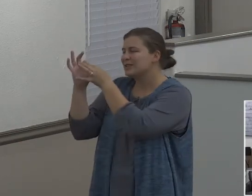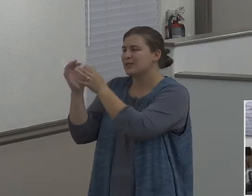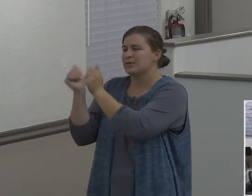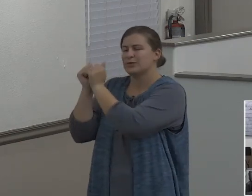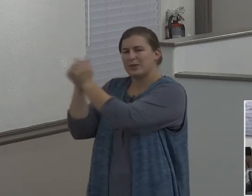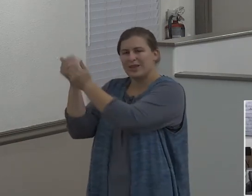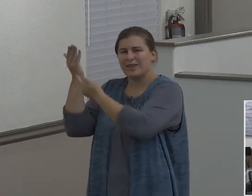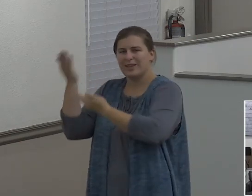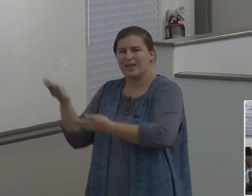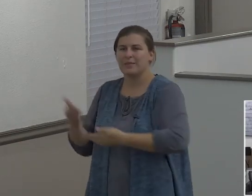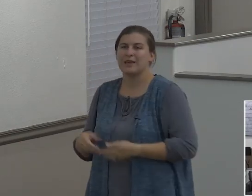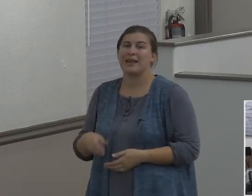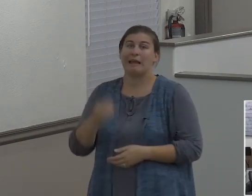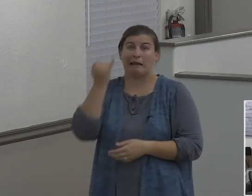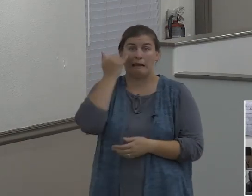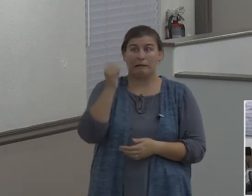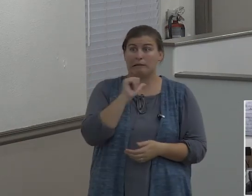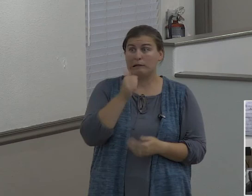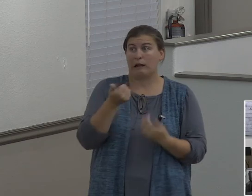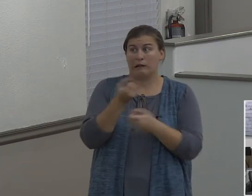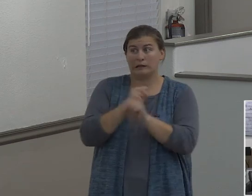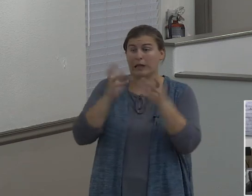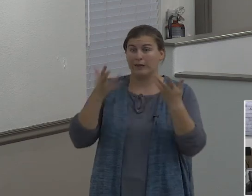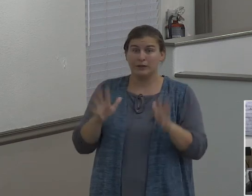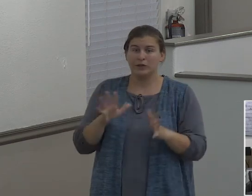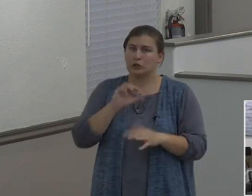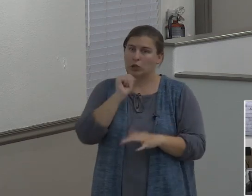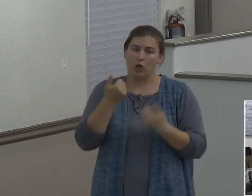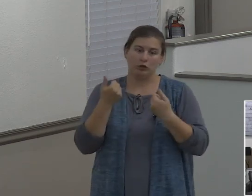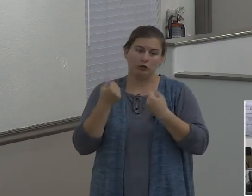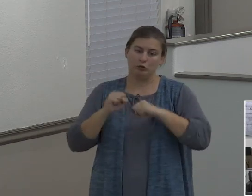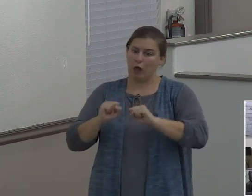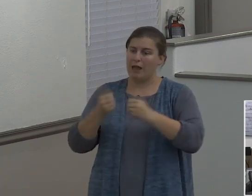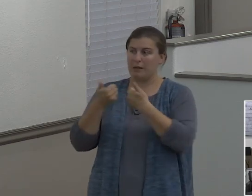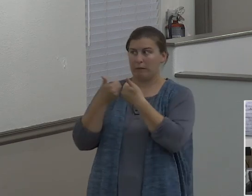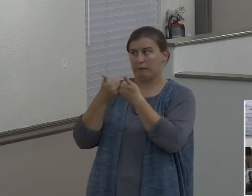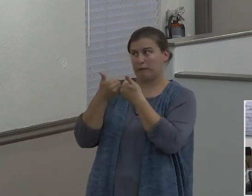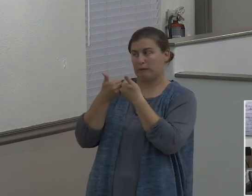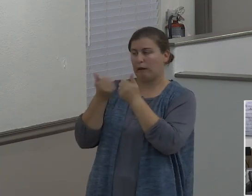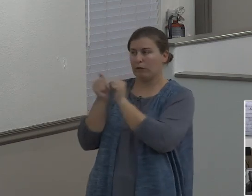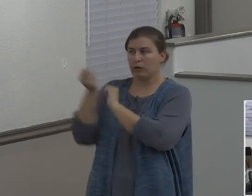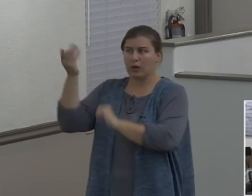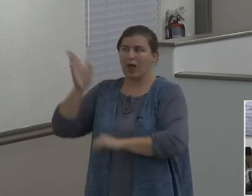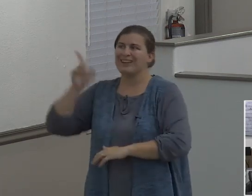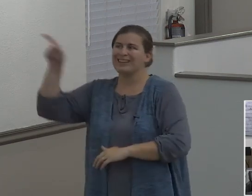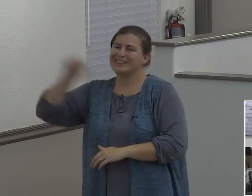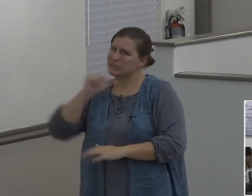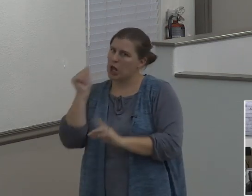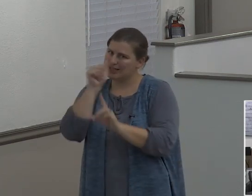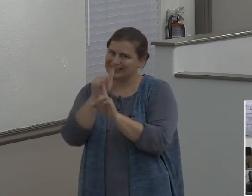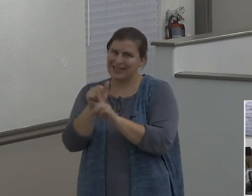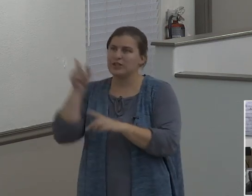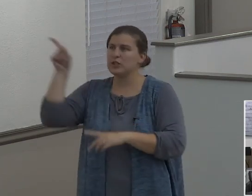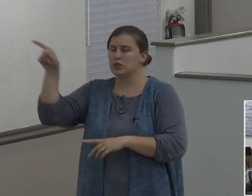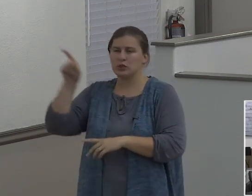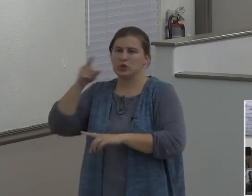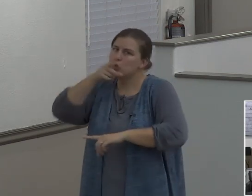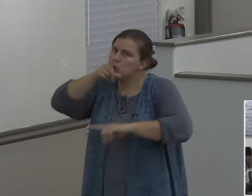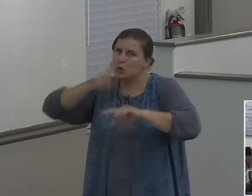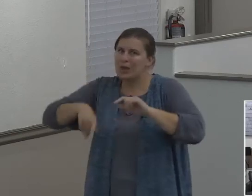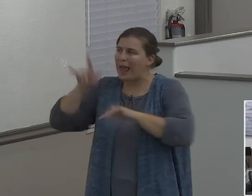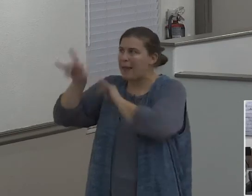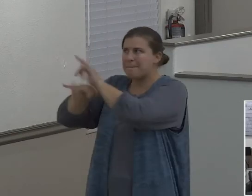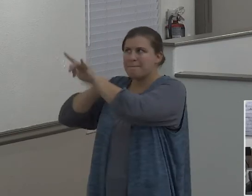truly saved, don't try to play games with the Lord. He is not deceived. He will not be mocked. It will